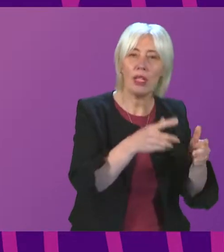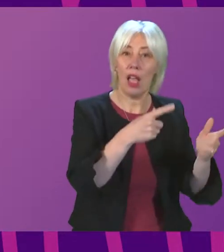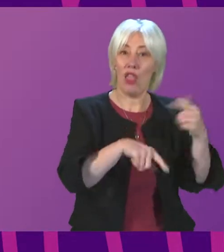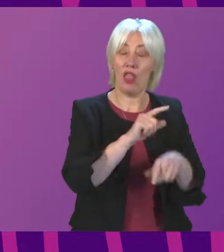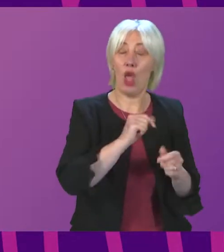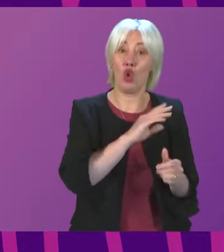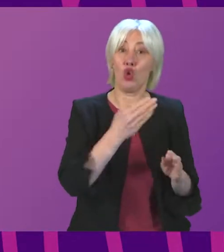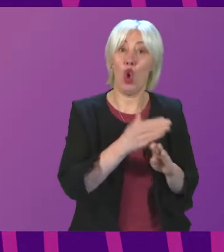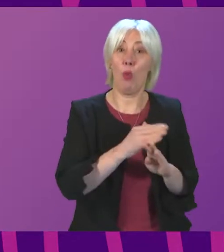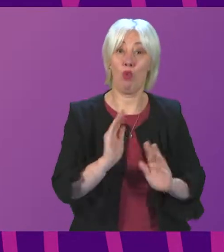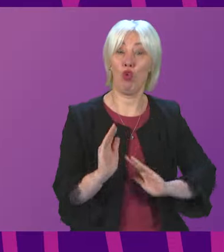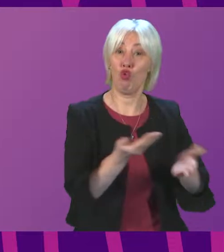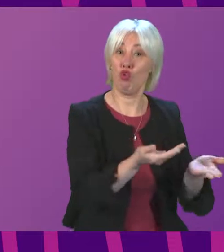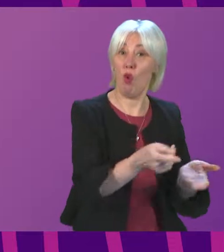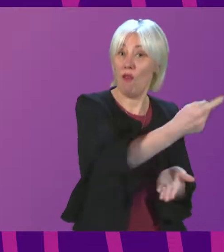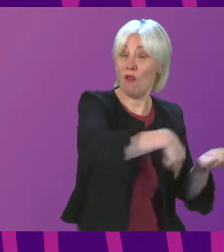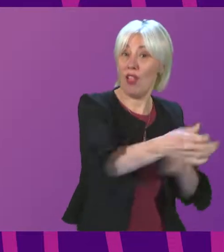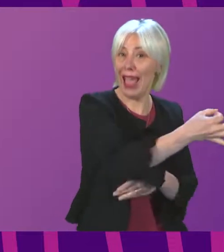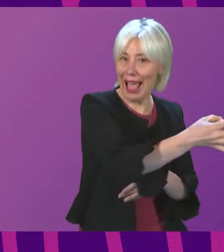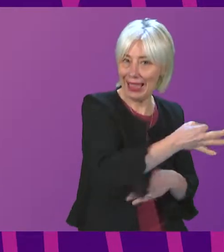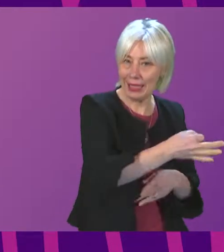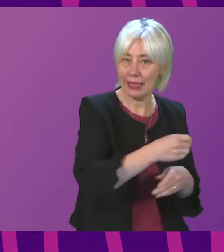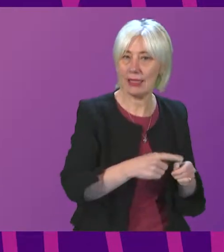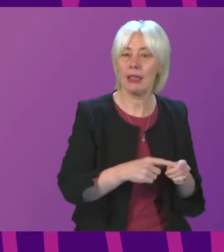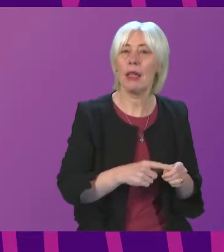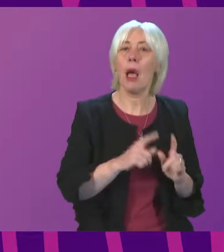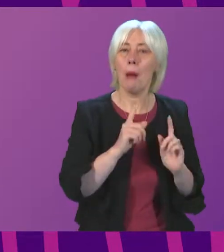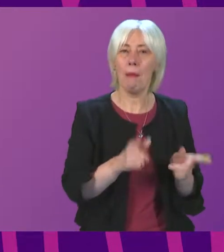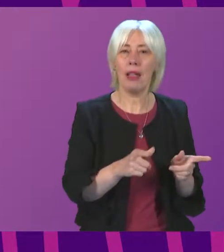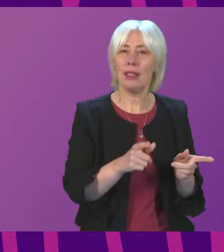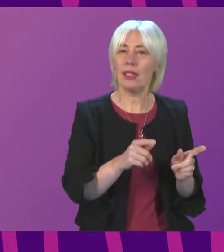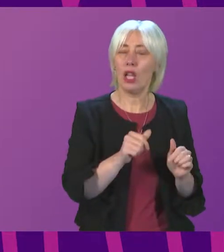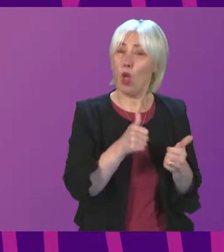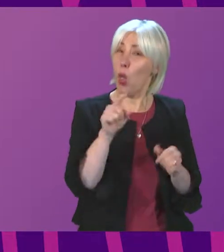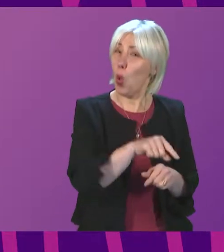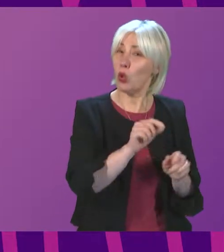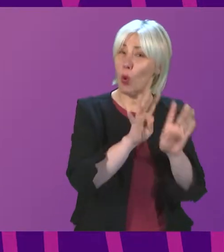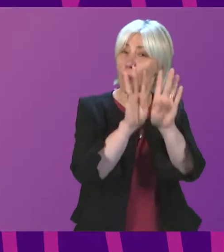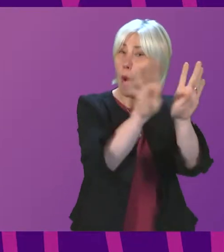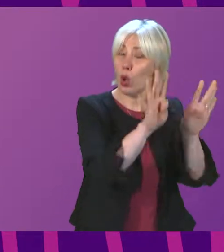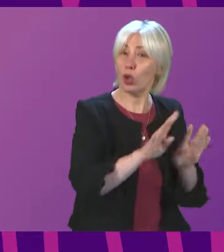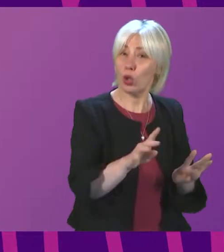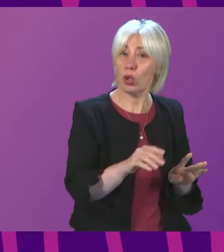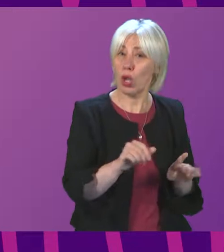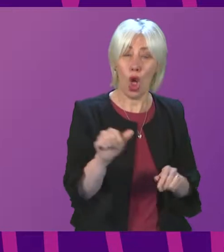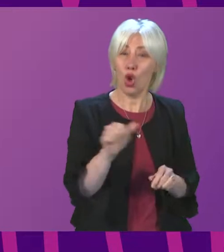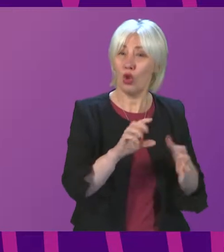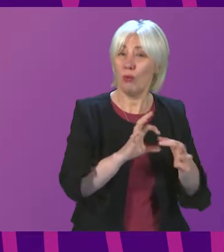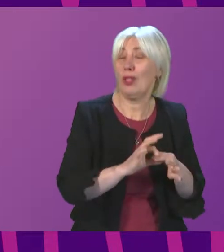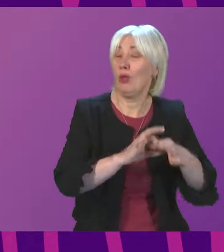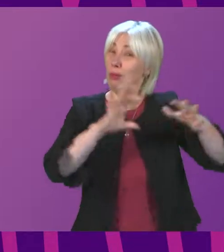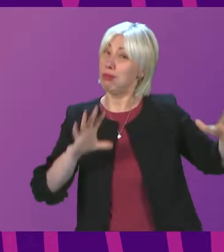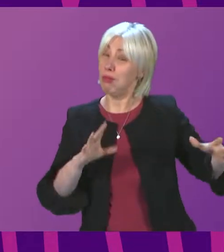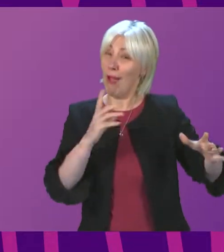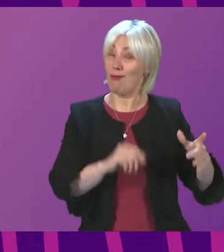communities, it is not in the interest of good governance of the boards of these organisations to be as remote from their service